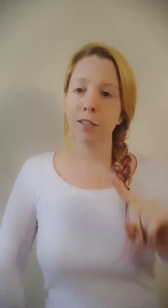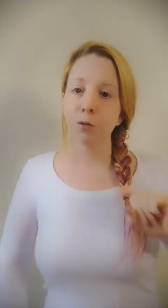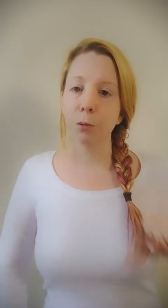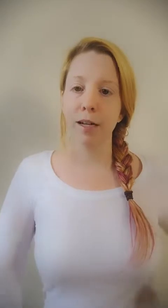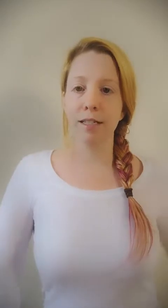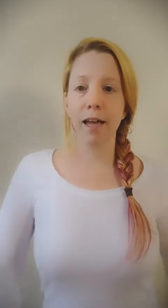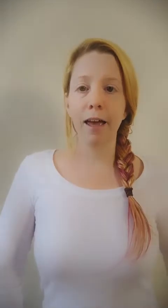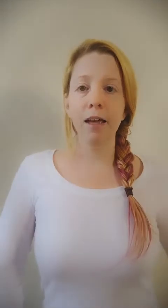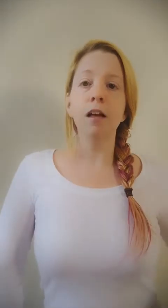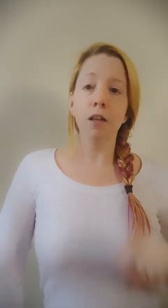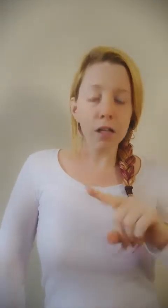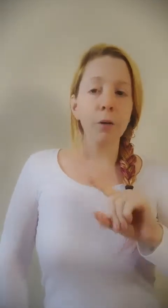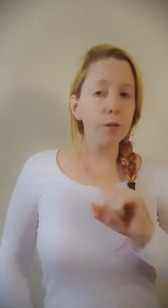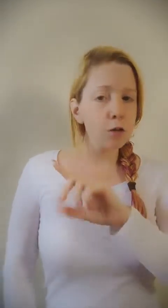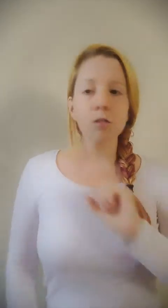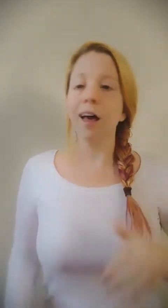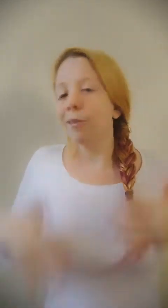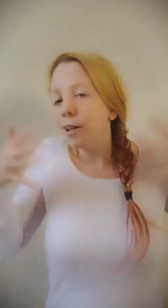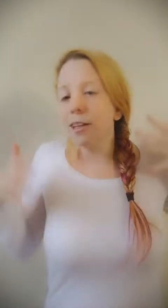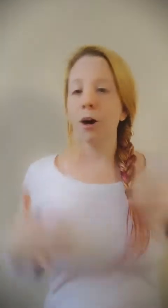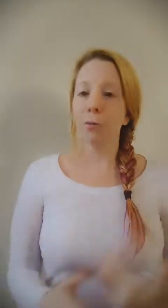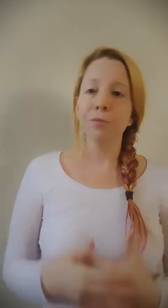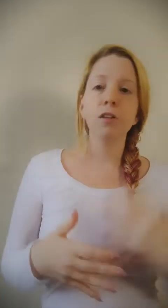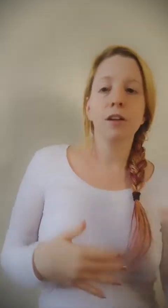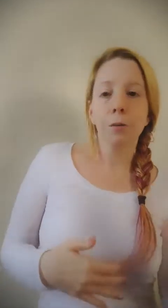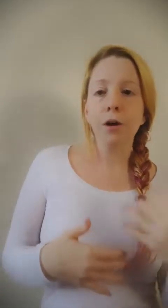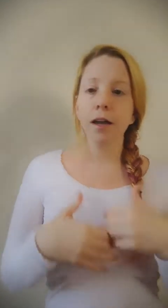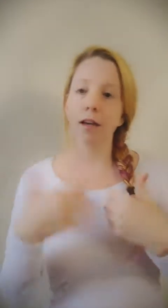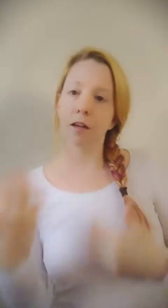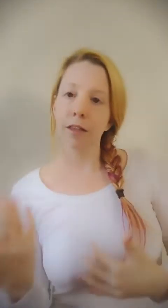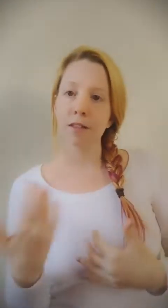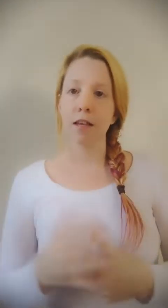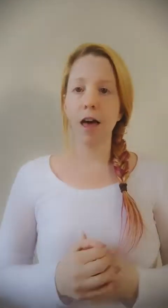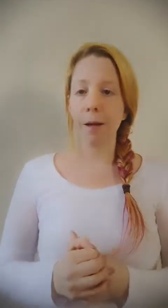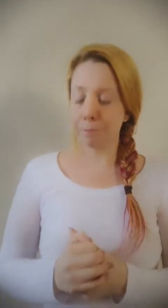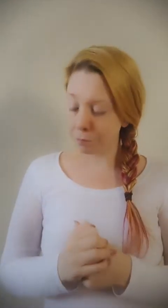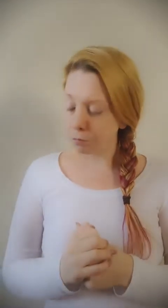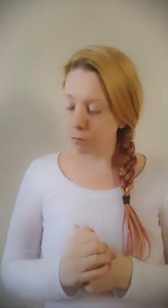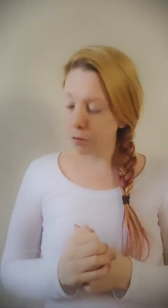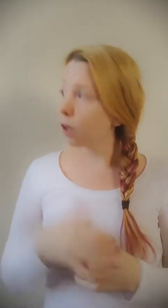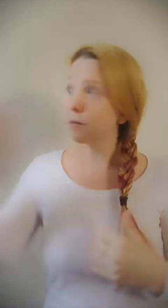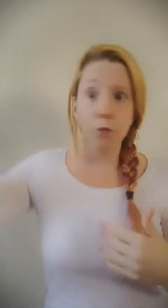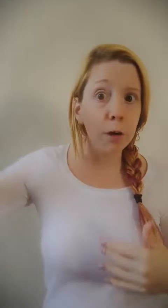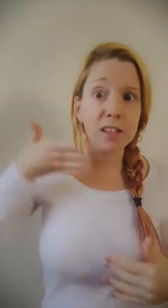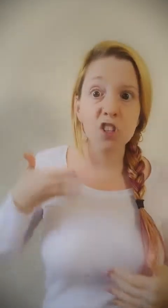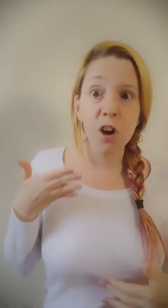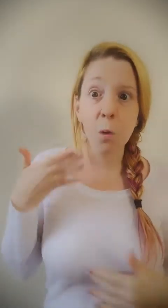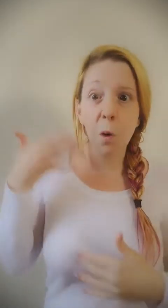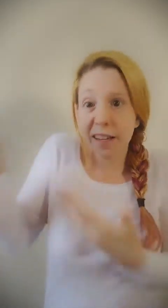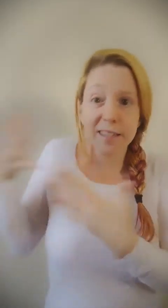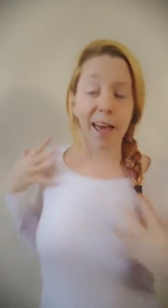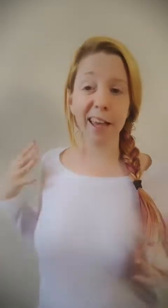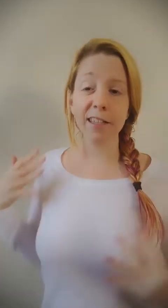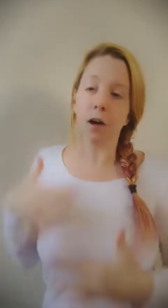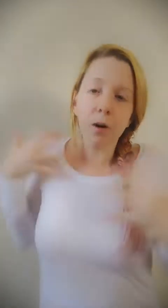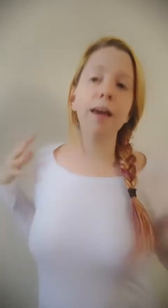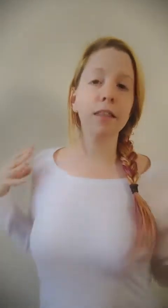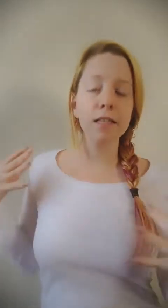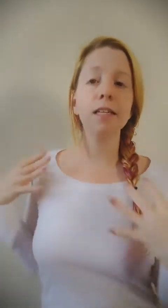for one day. You know, if you do that, then, you know, take a break, things like that. You get snow one day, and it's like, okay, this is